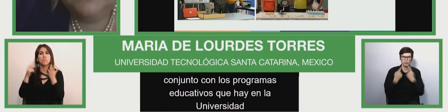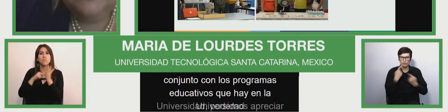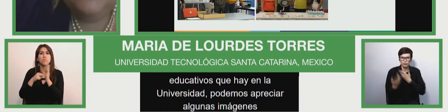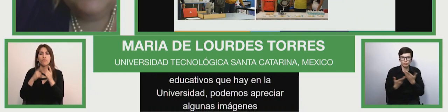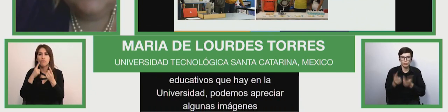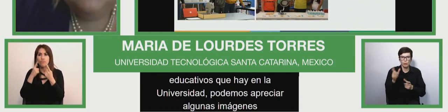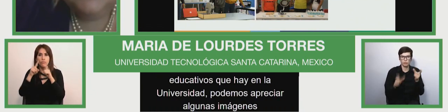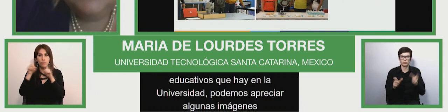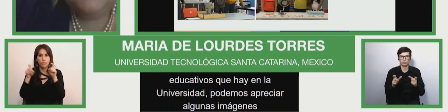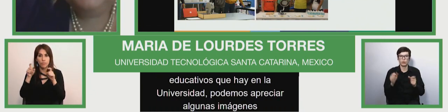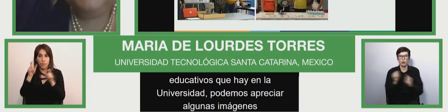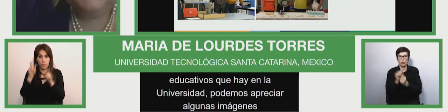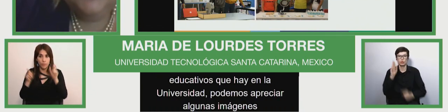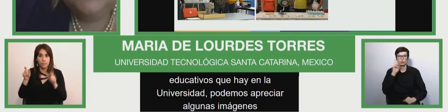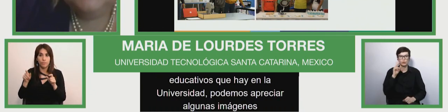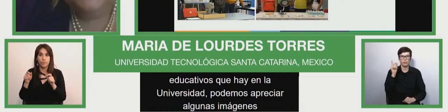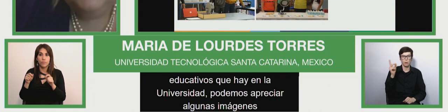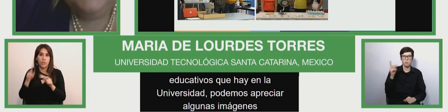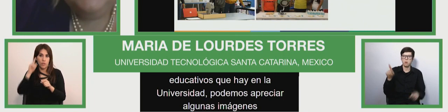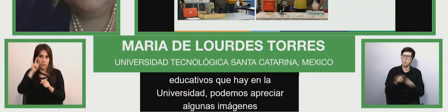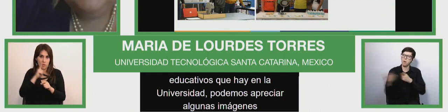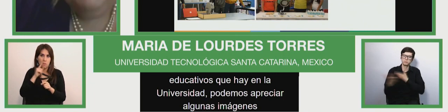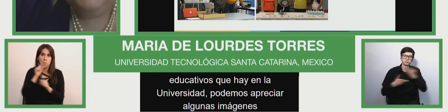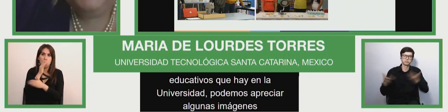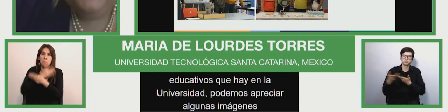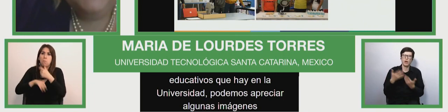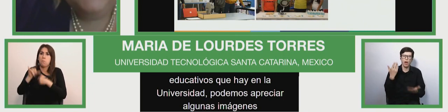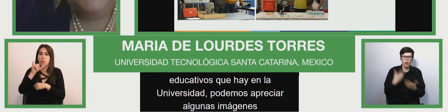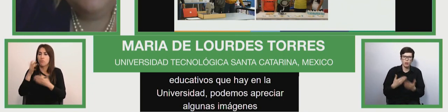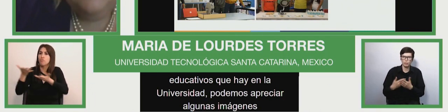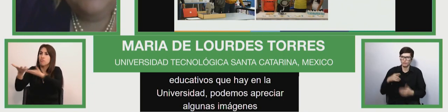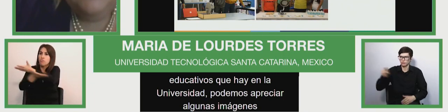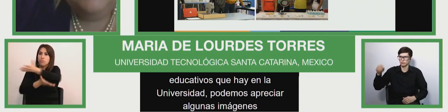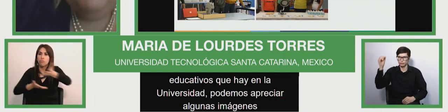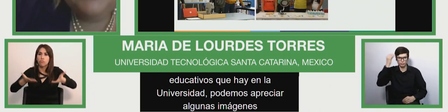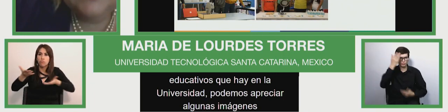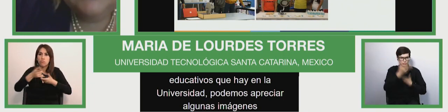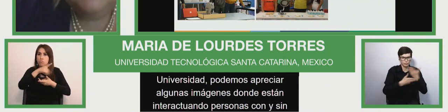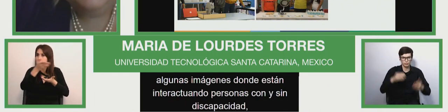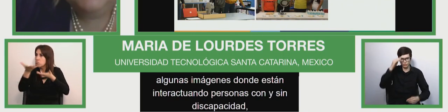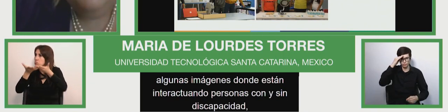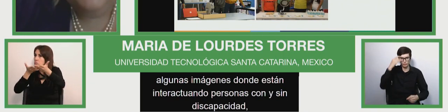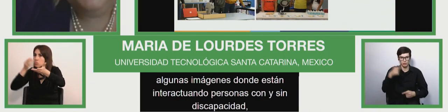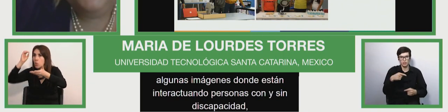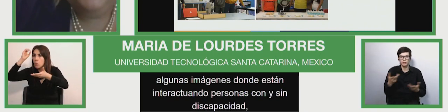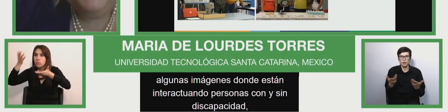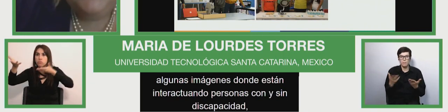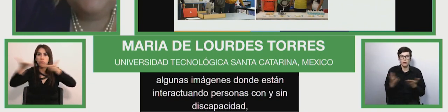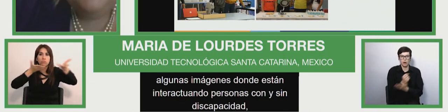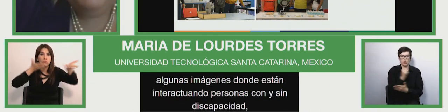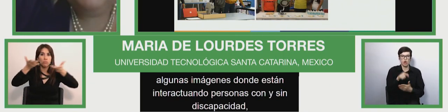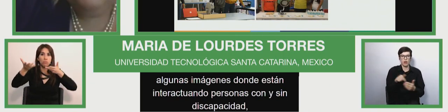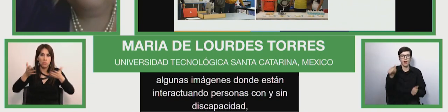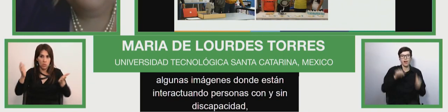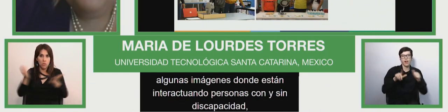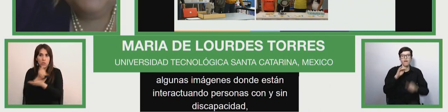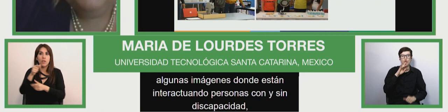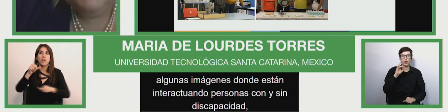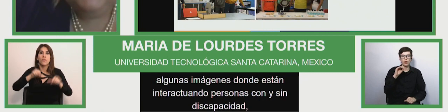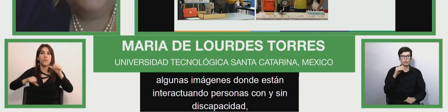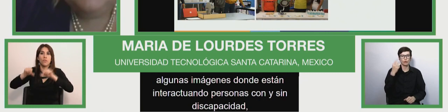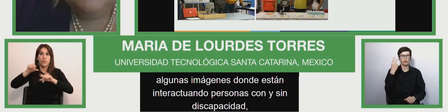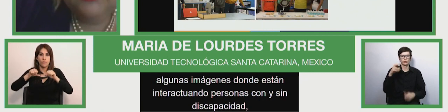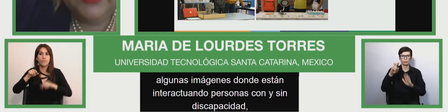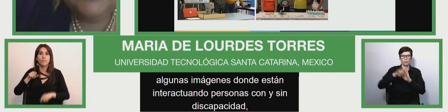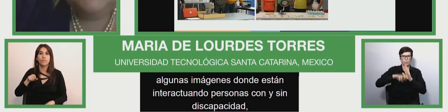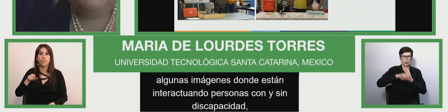programs that we have in university we can follow the next slide we can appreciate here where we interact people